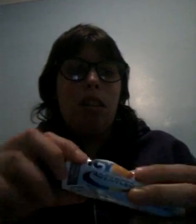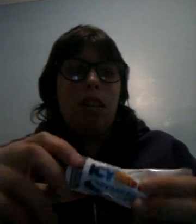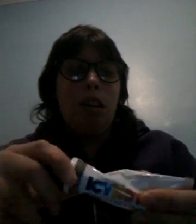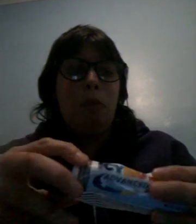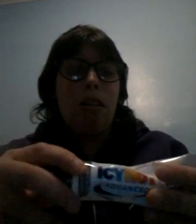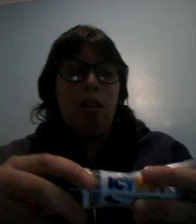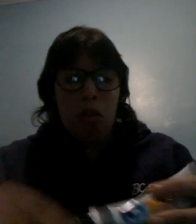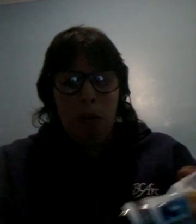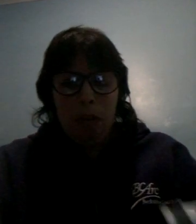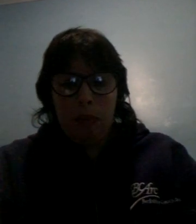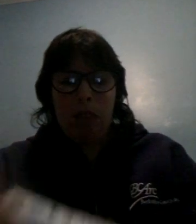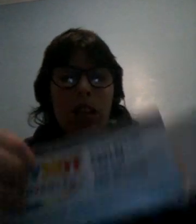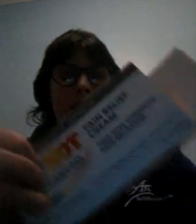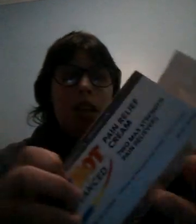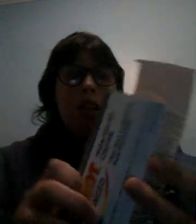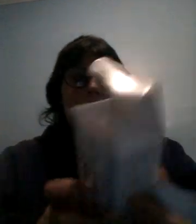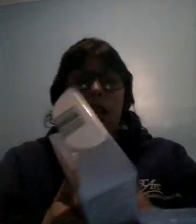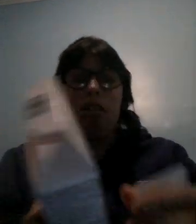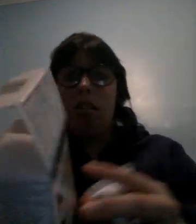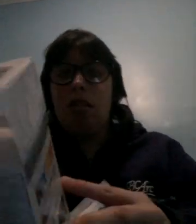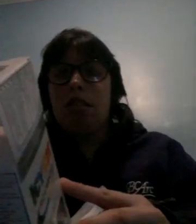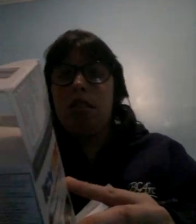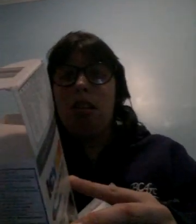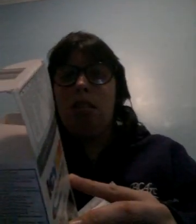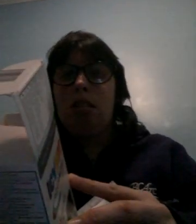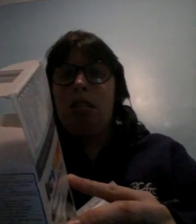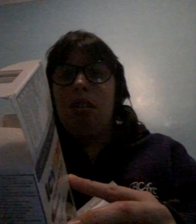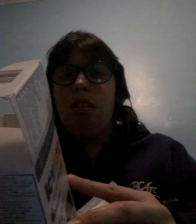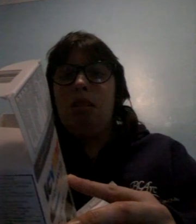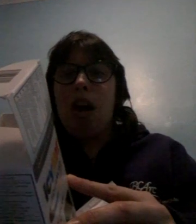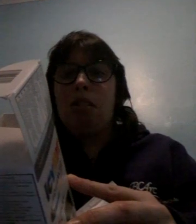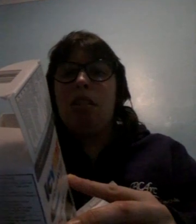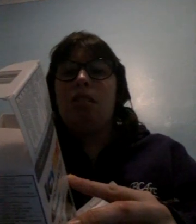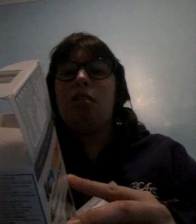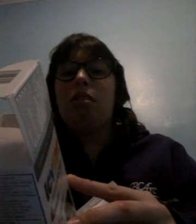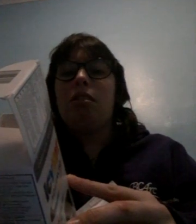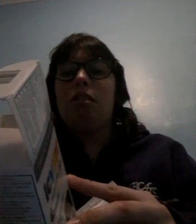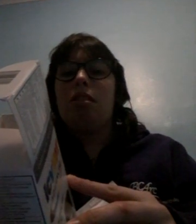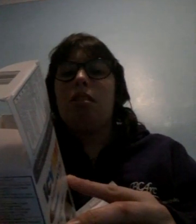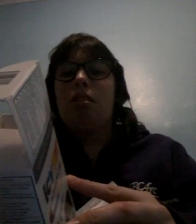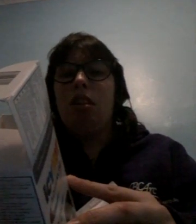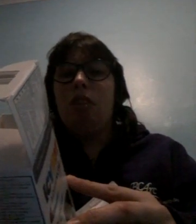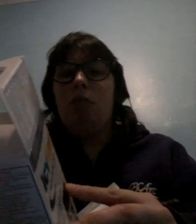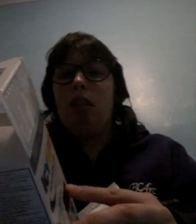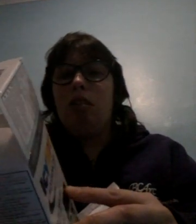it comes in this tube and this is targeted really for